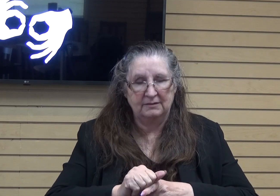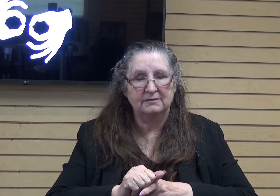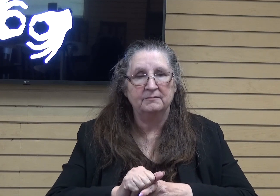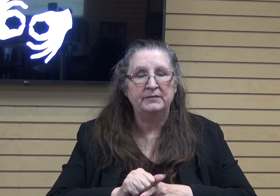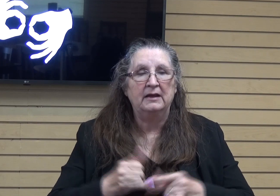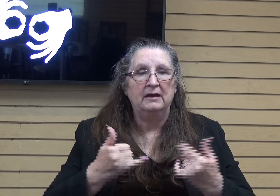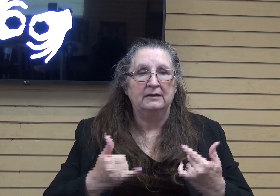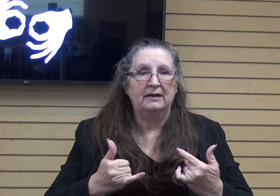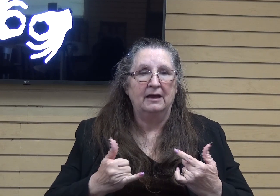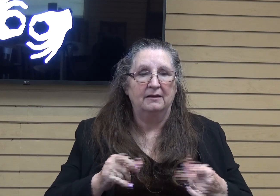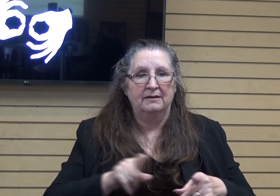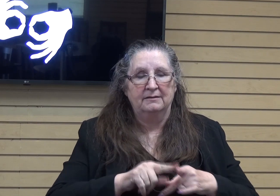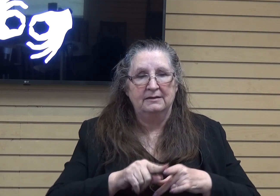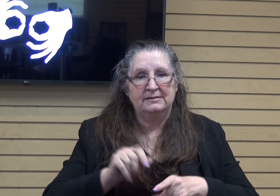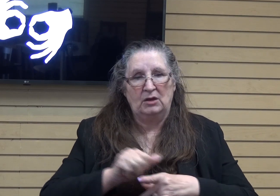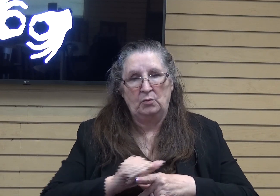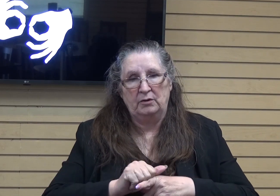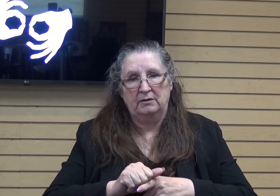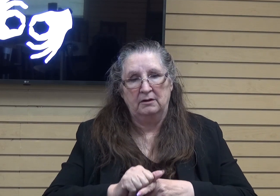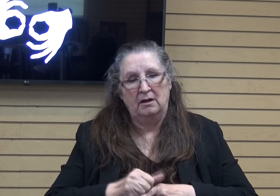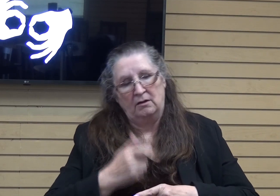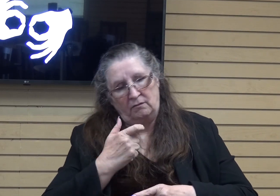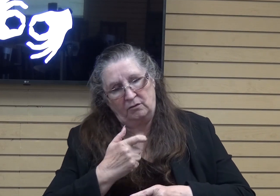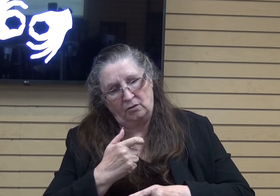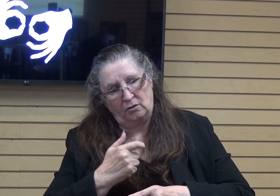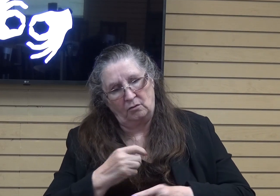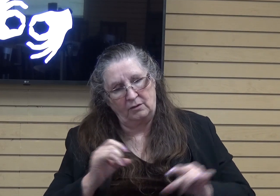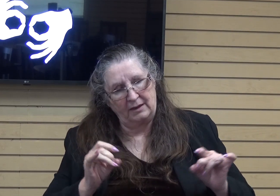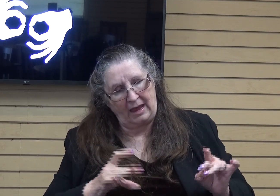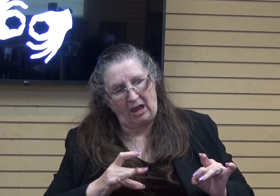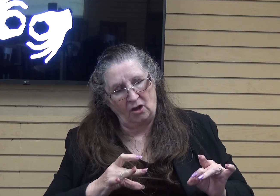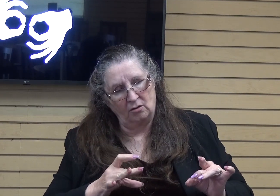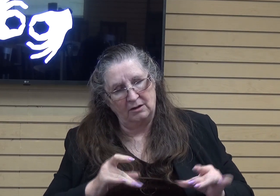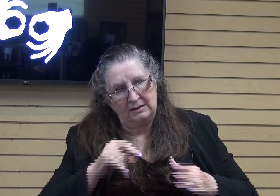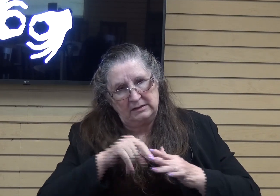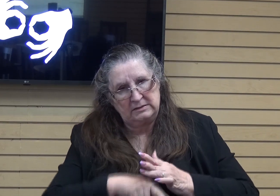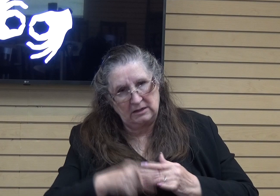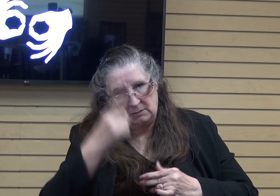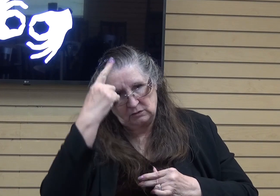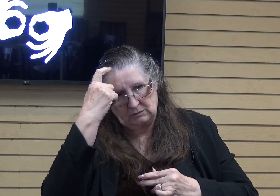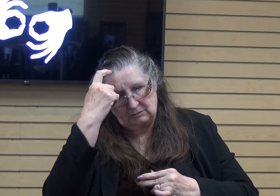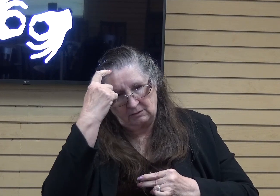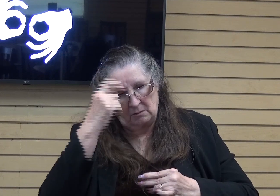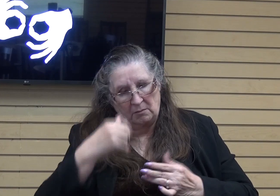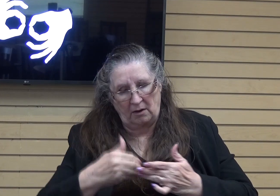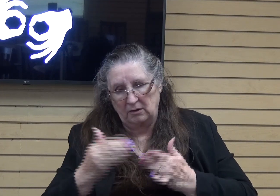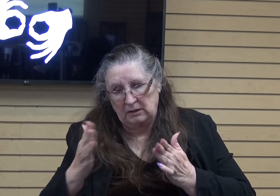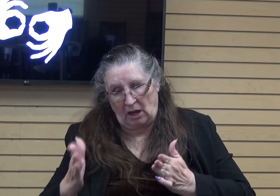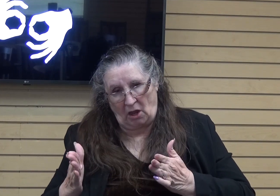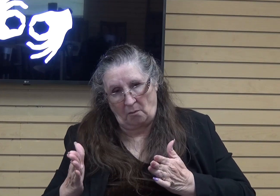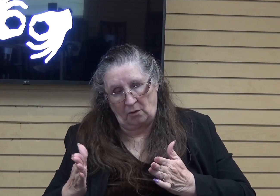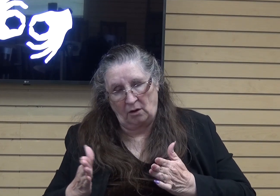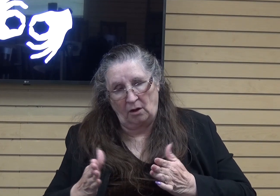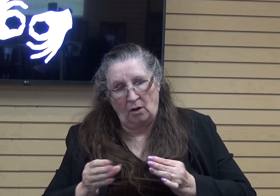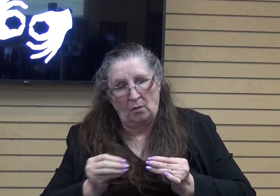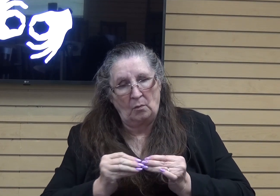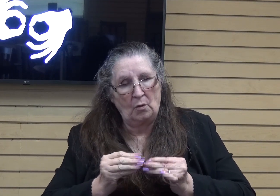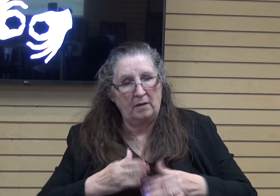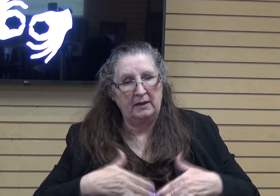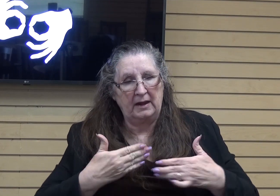these same practices are viewed with hostility and deep suspicion by our neighbor, who are more than happy to inform on